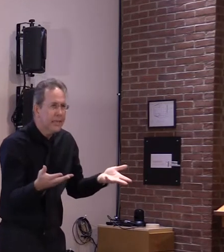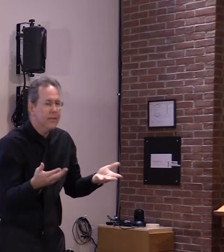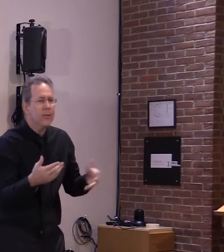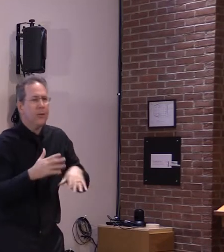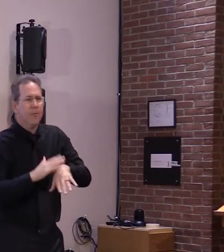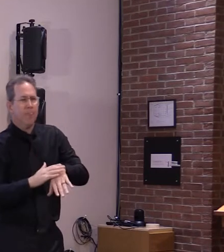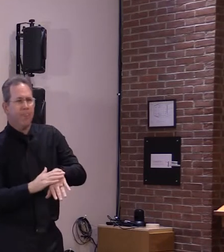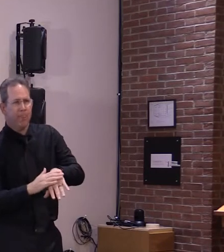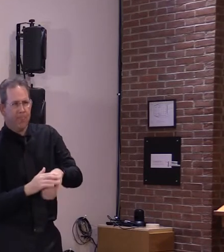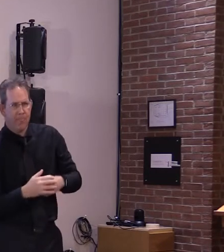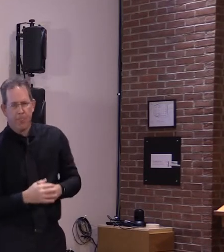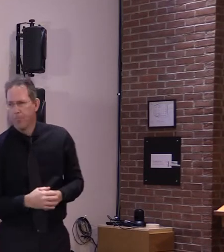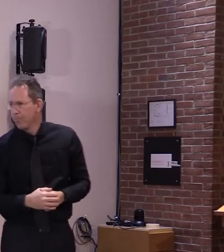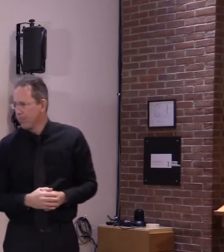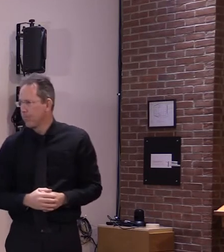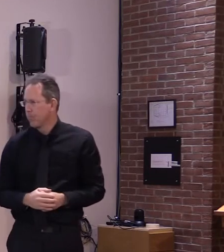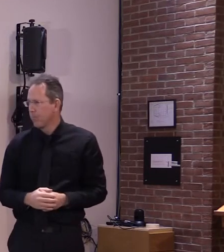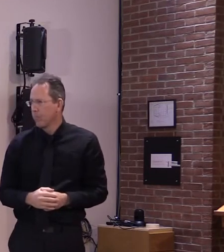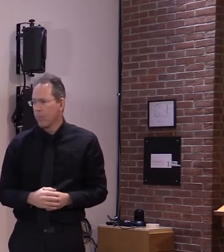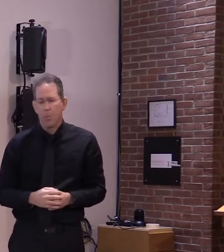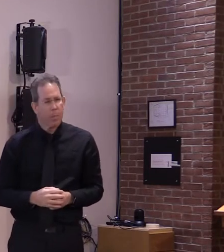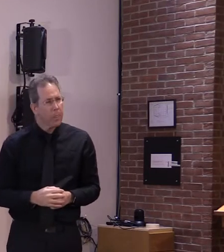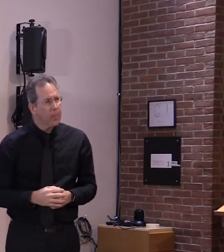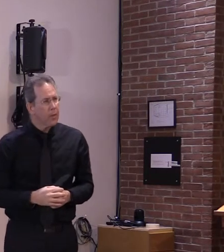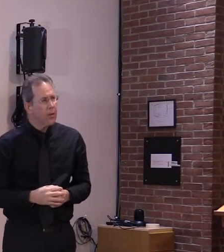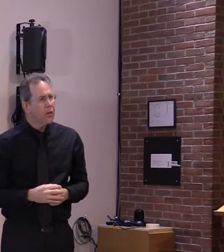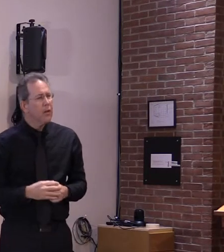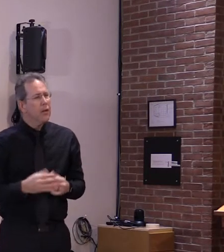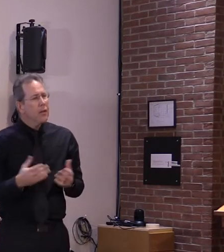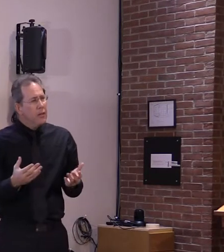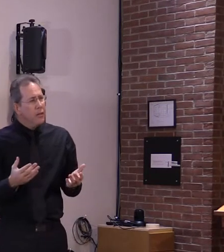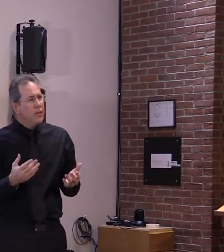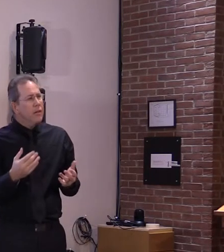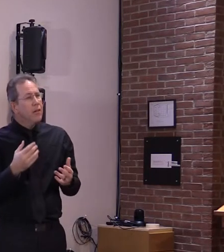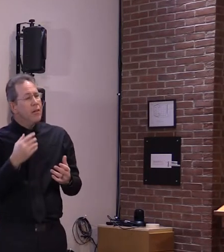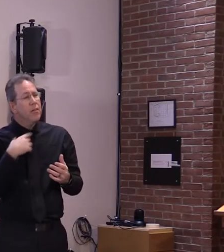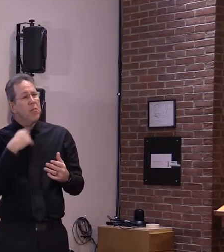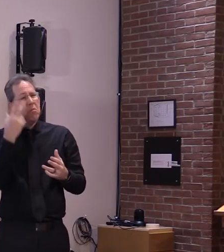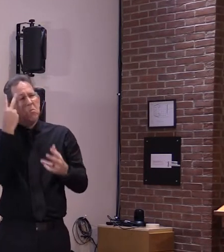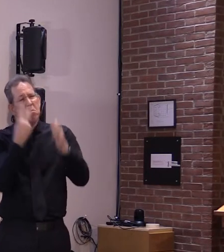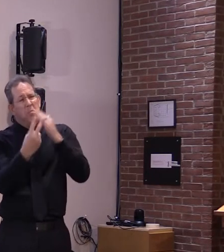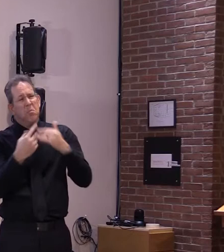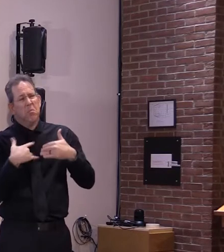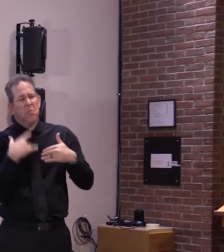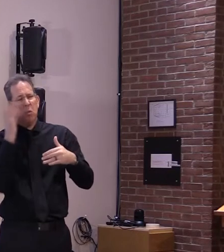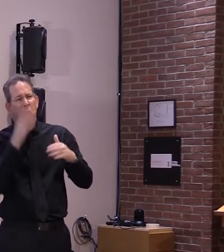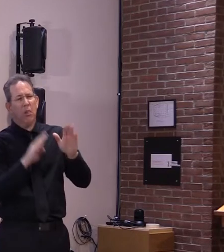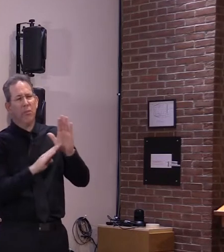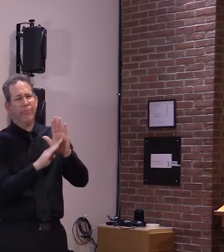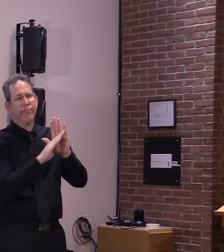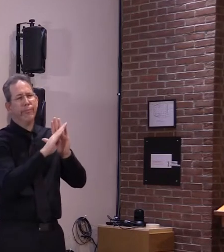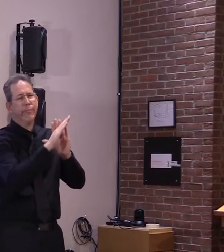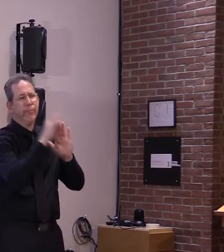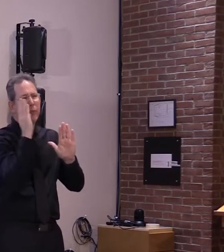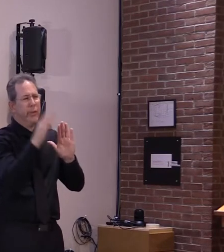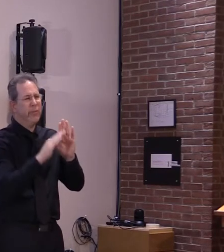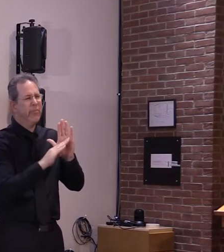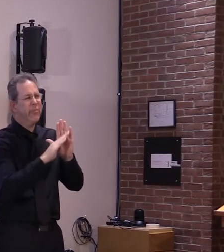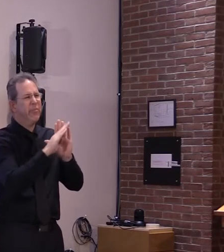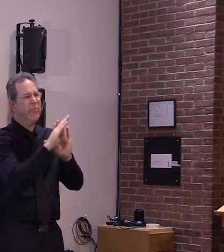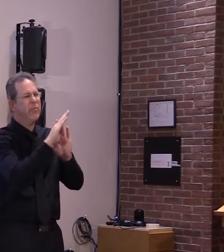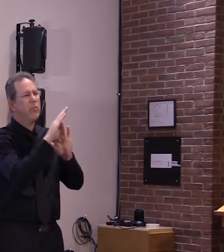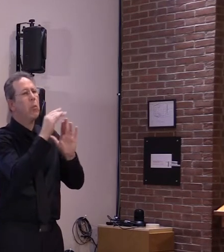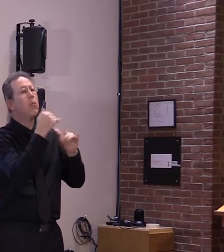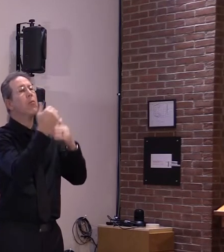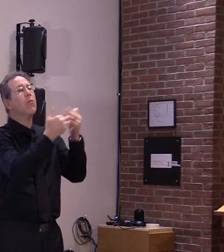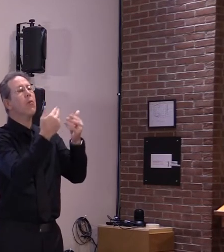i am confident that together remonters can beat this expected outcome particularly if we